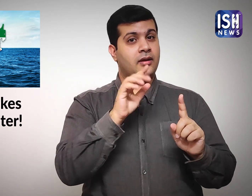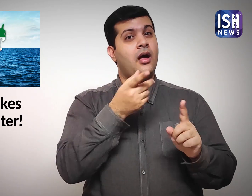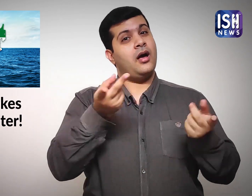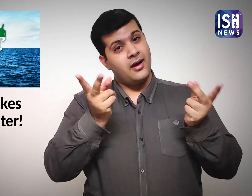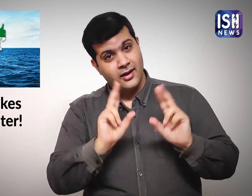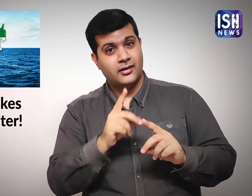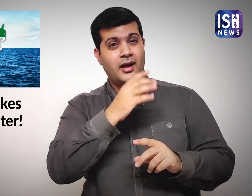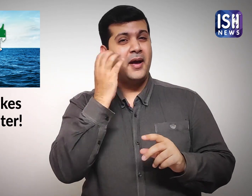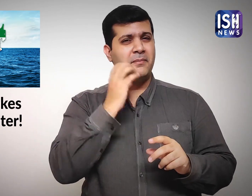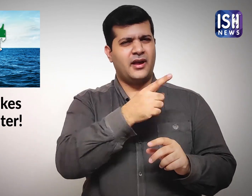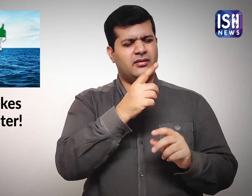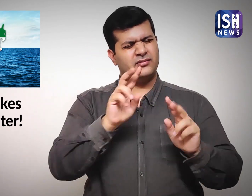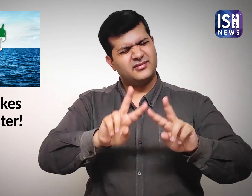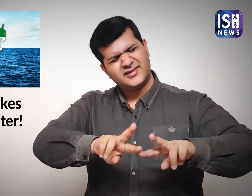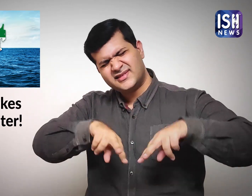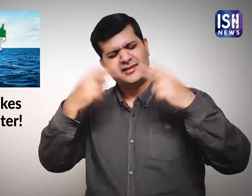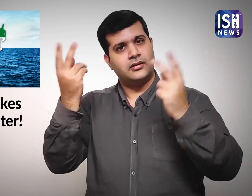Emirates came up with another crazy idea.